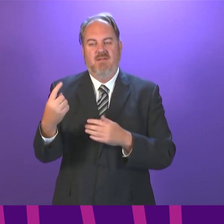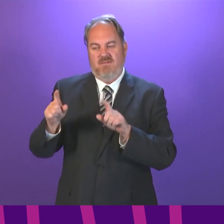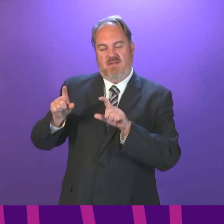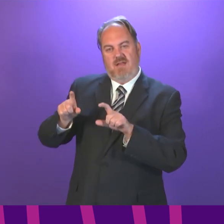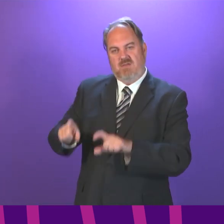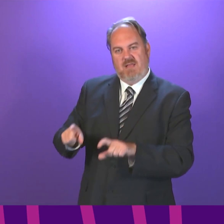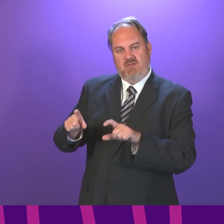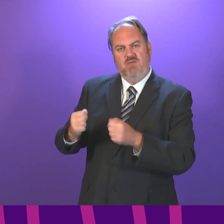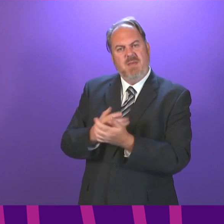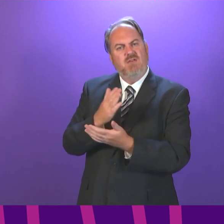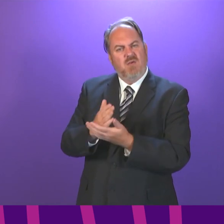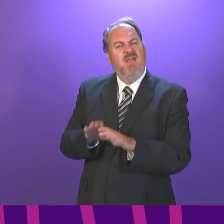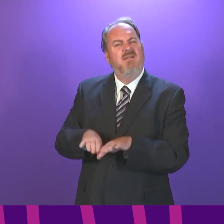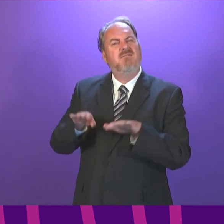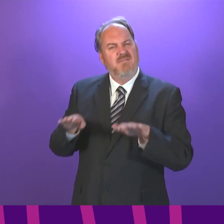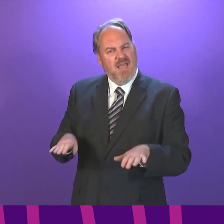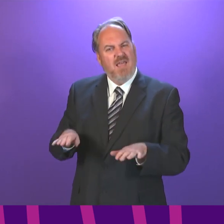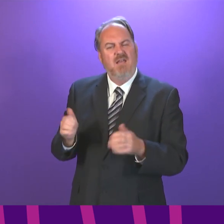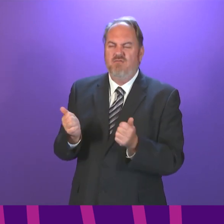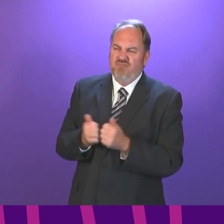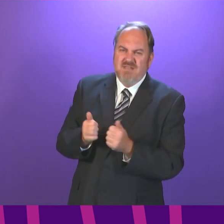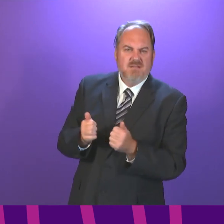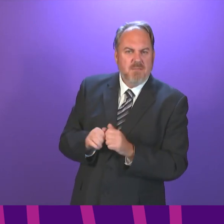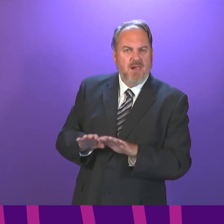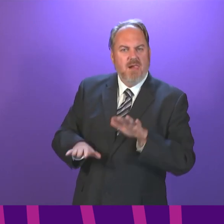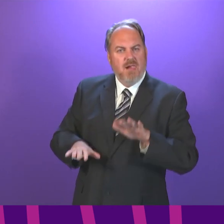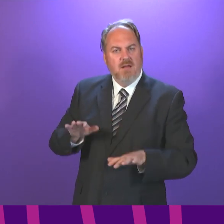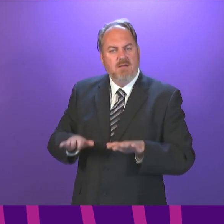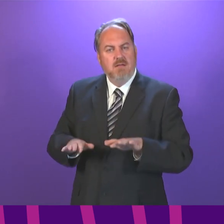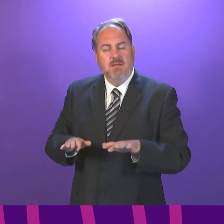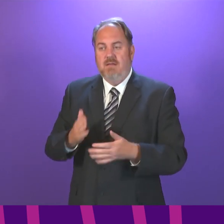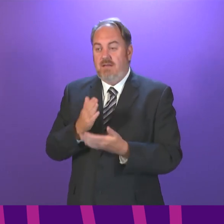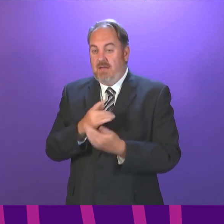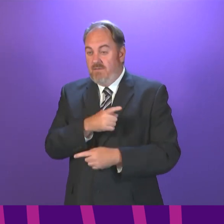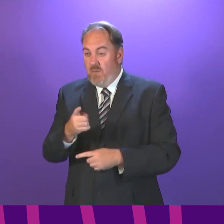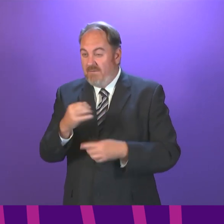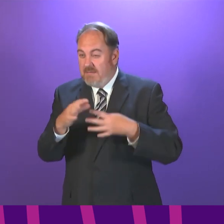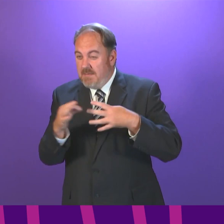remain reasonable and proportionate. Let me be clear at the outset that those who have symptoms of or who test positive for COVID